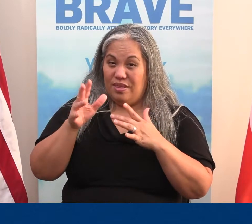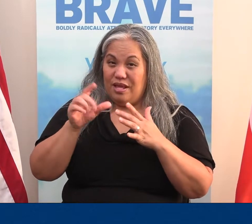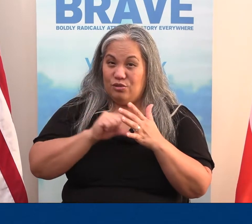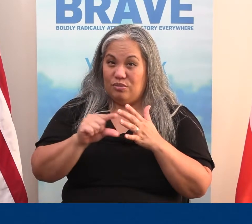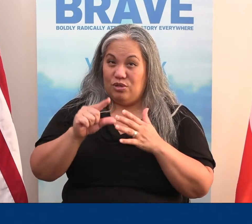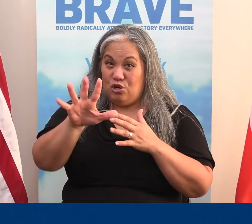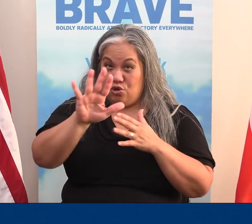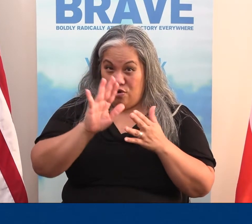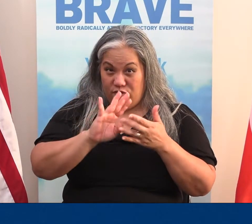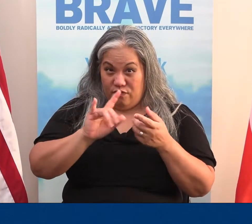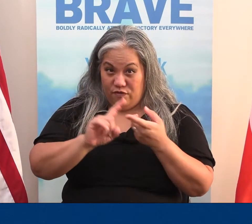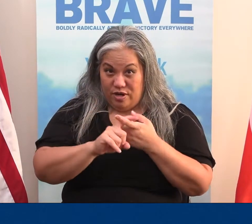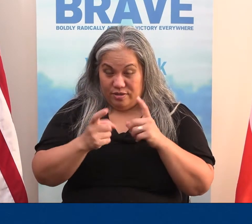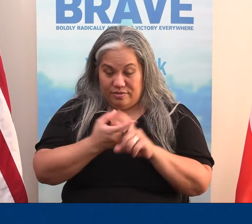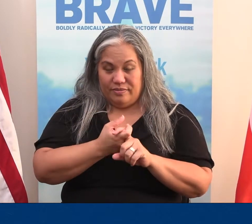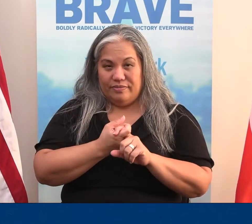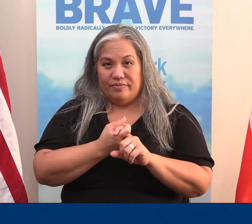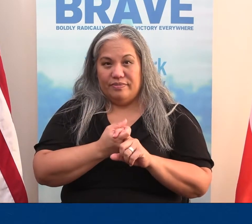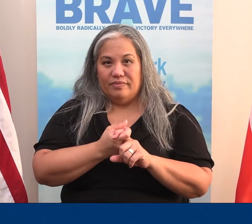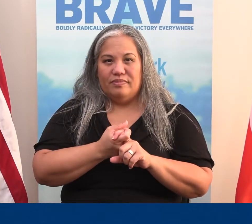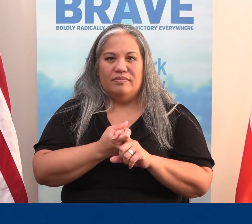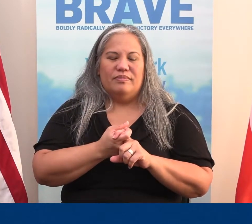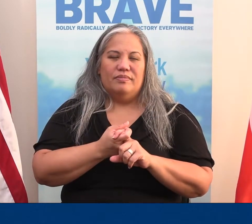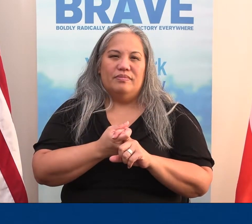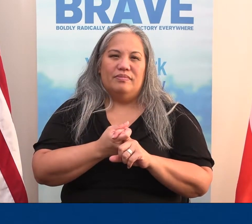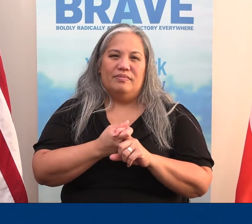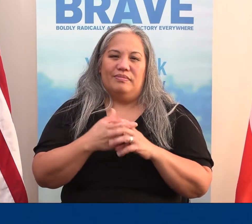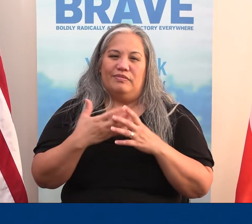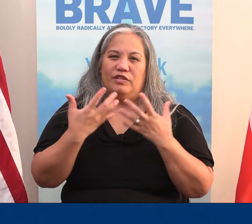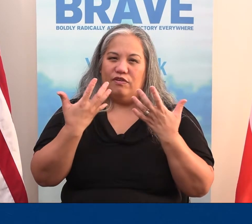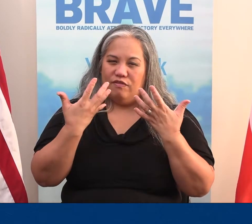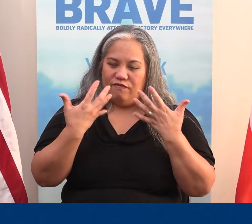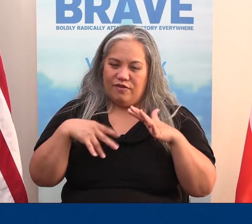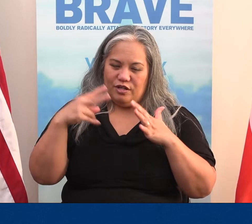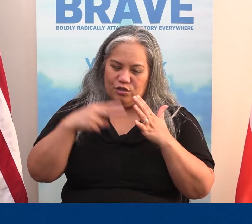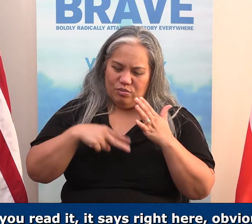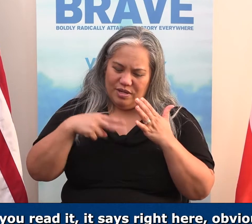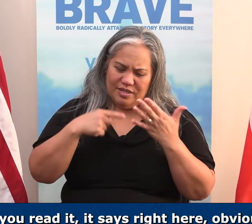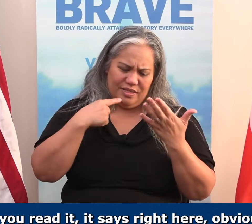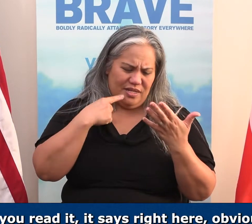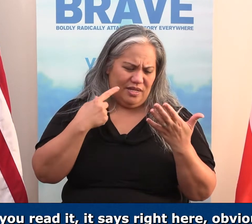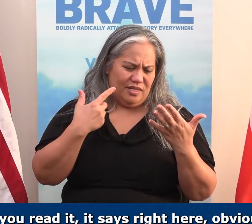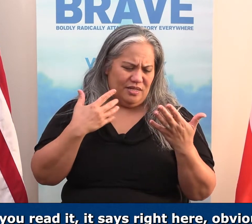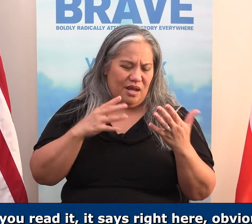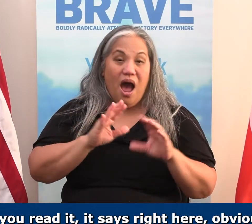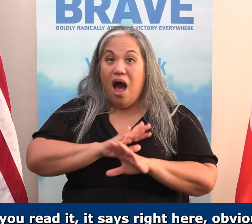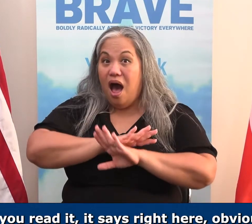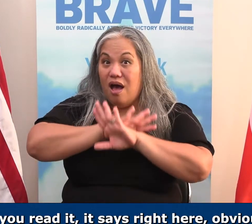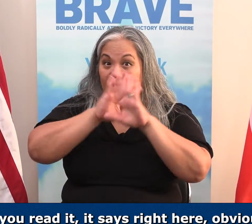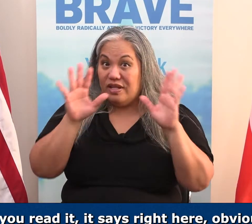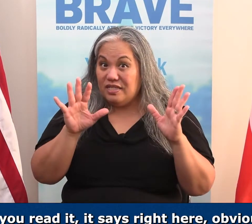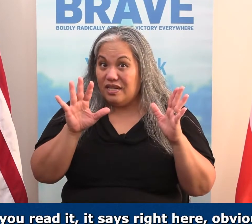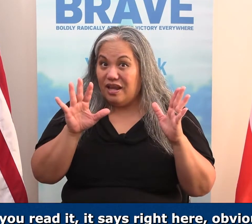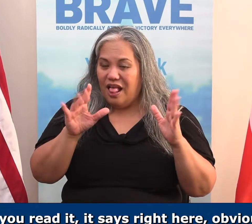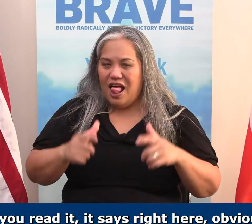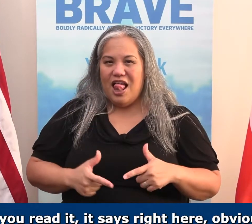When you read this scripture to your friend, after you read it, it says right here, obviously,